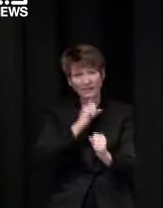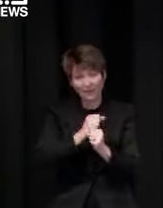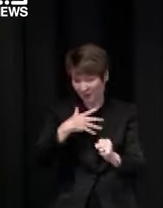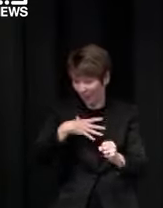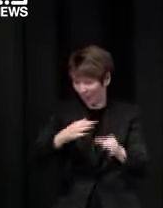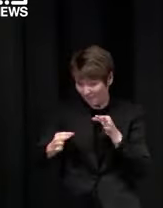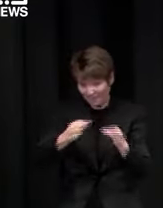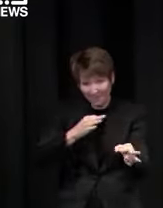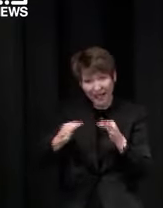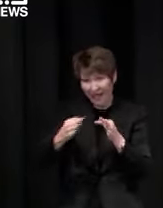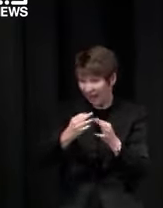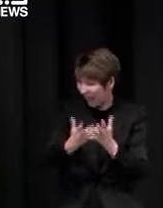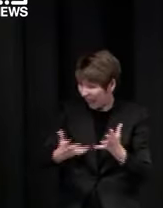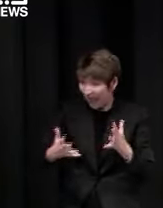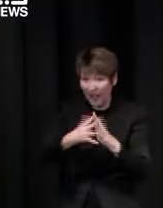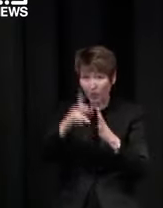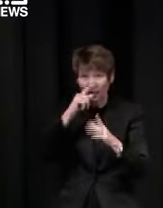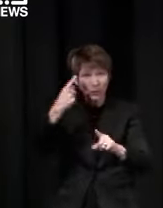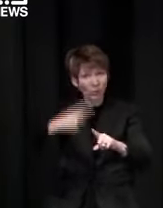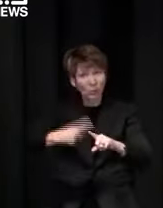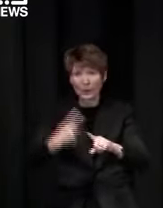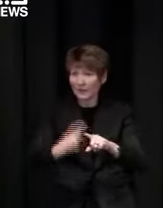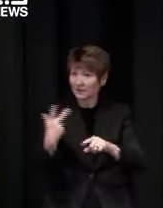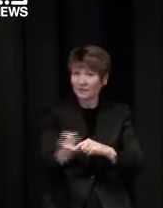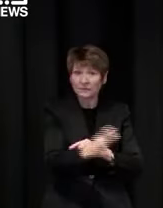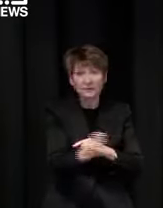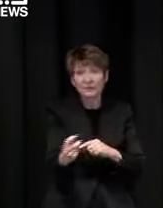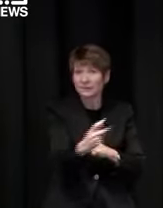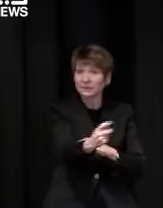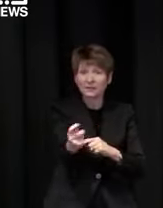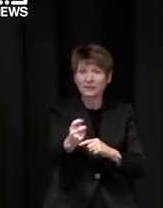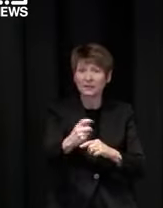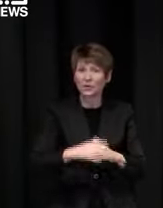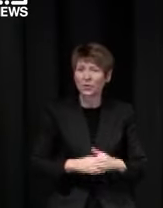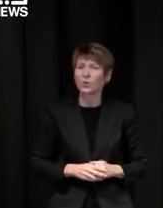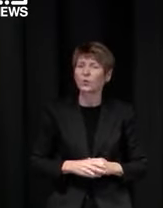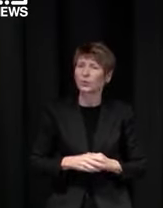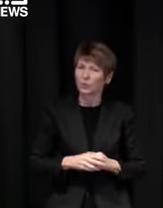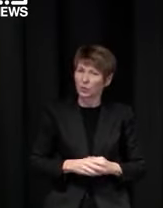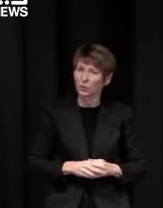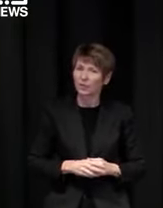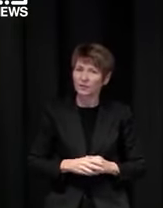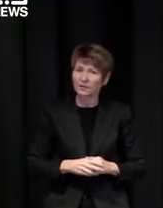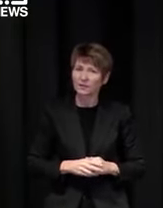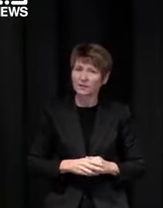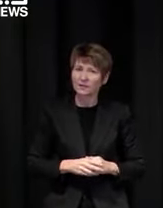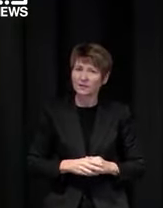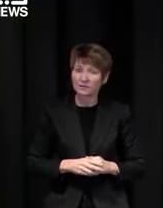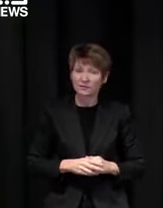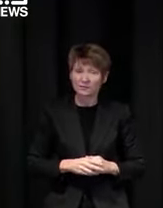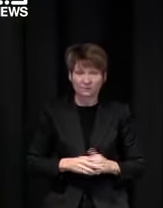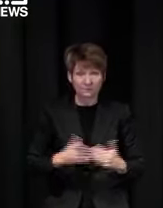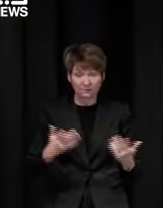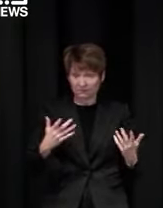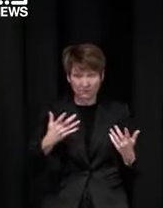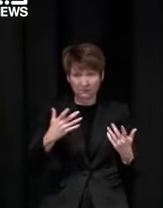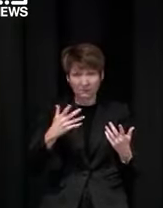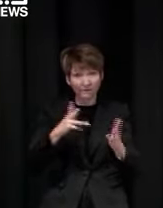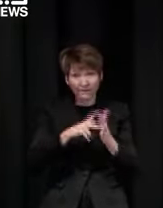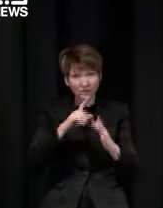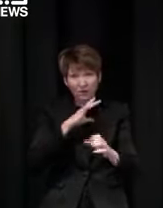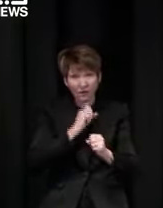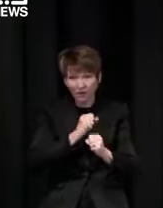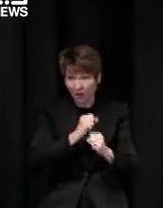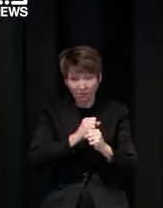quicker absolutely we will that's why we've i don't think we ever thought we'd have 55 state hubs and pop-ups